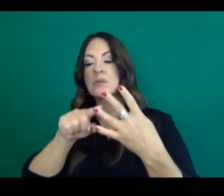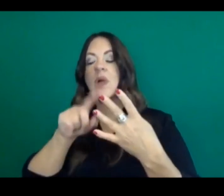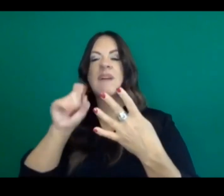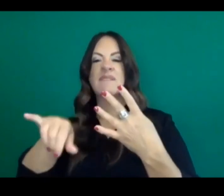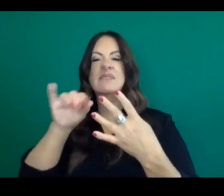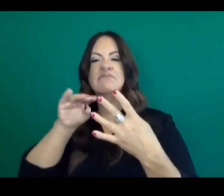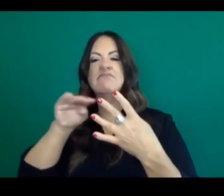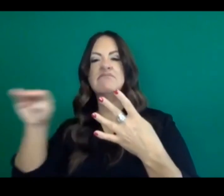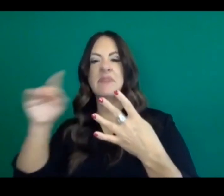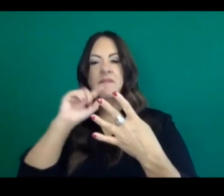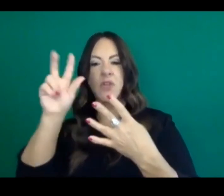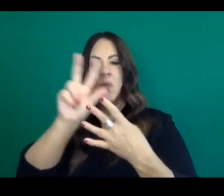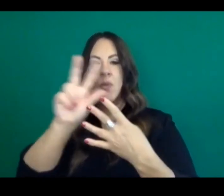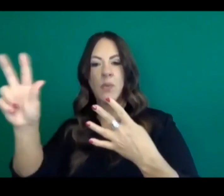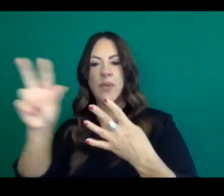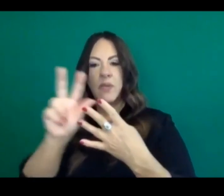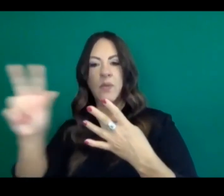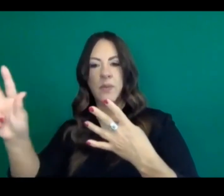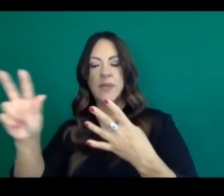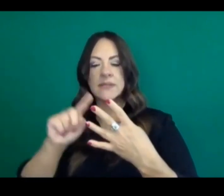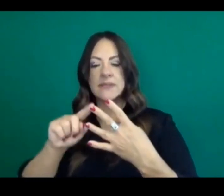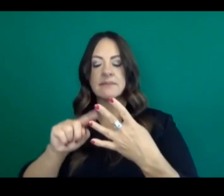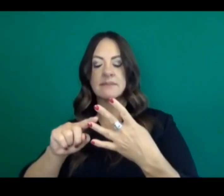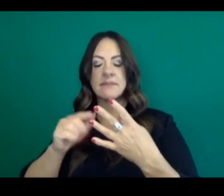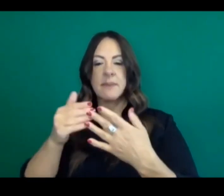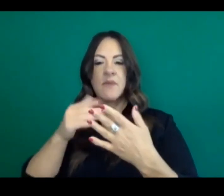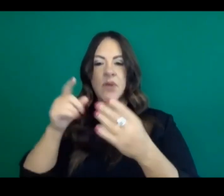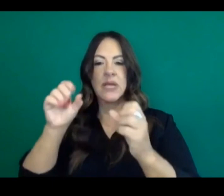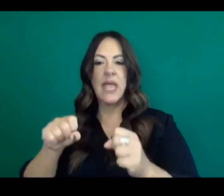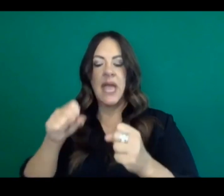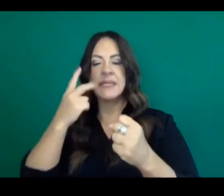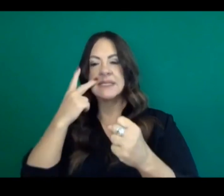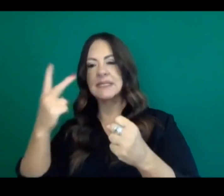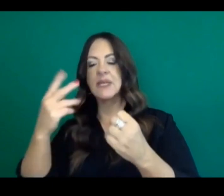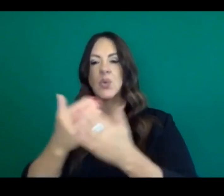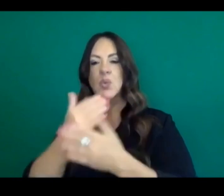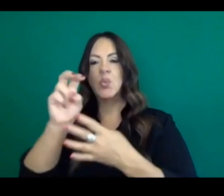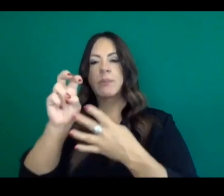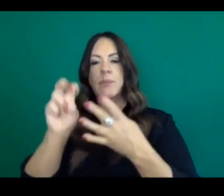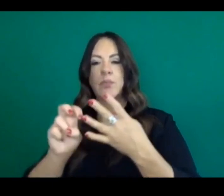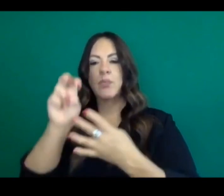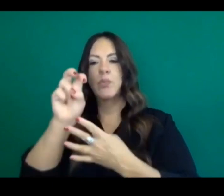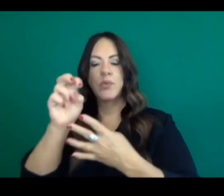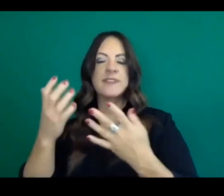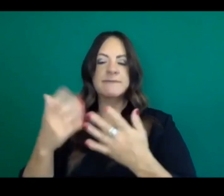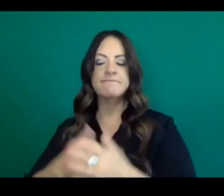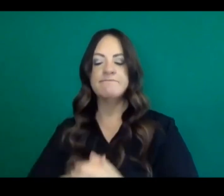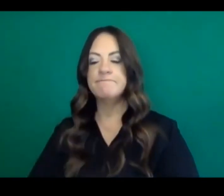as I described earlier. Final question, Ashley Zavala, Crown Four.